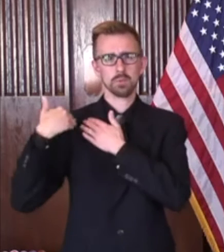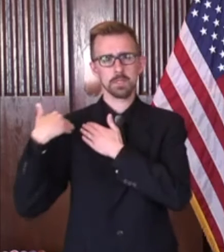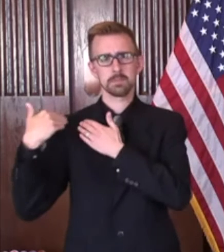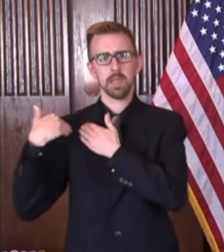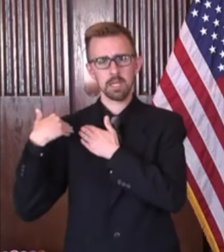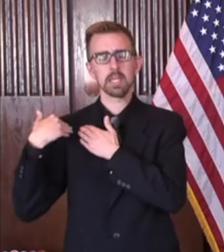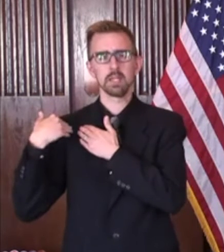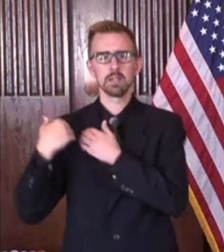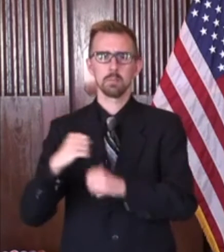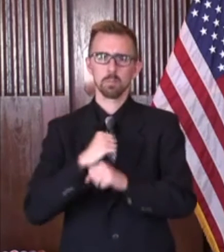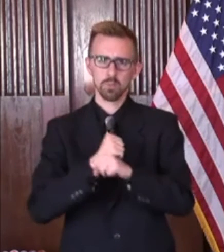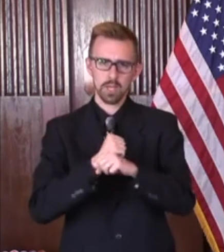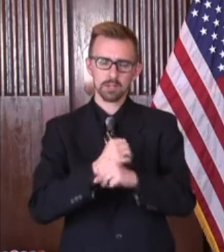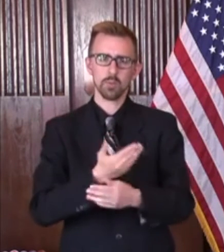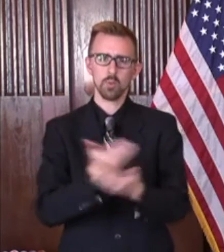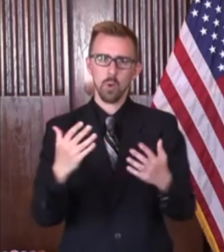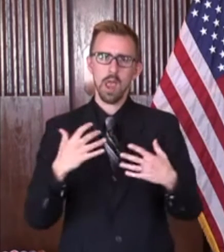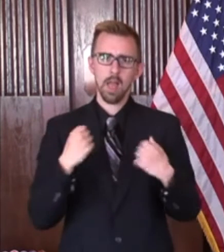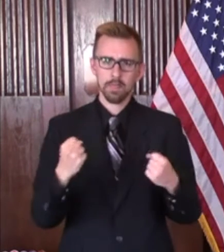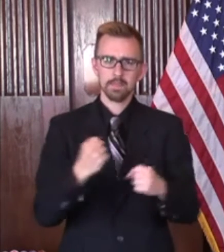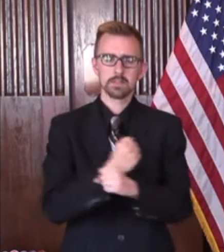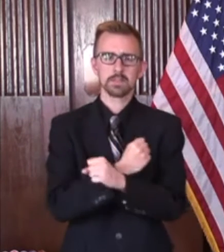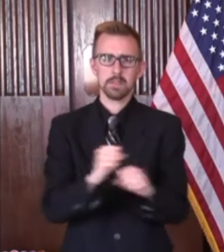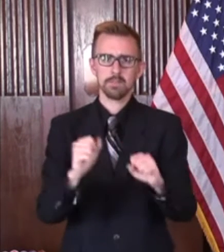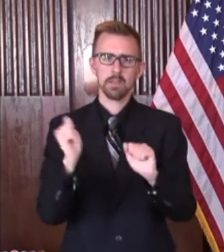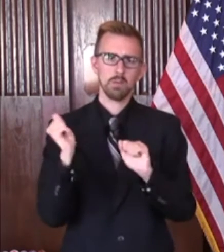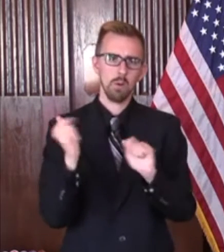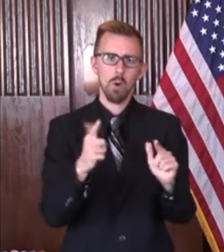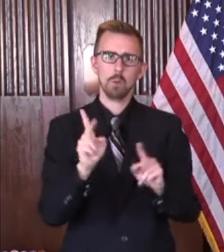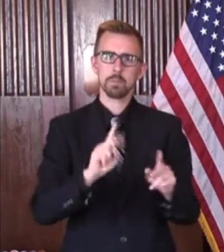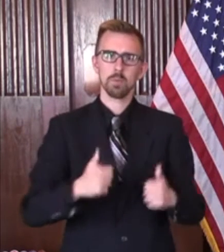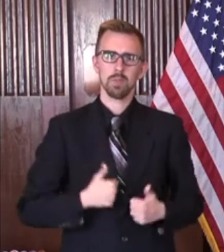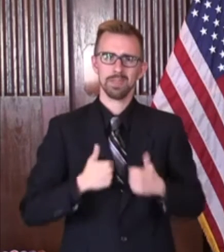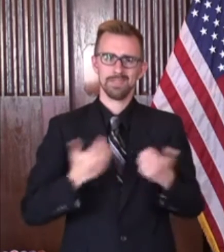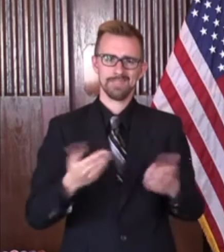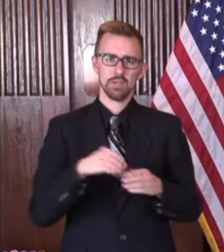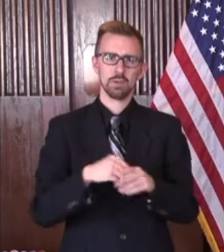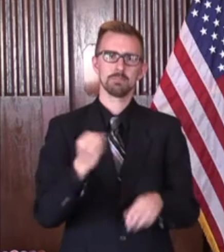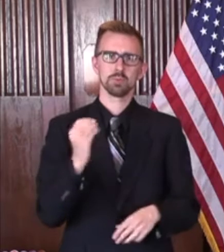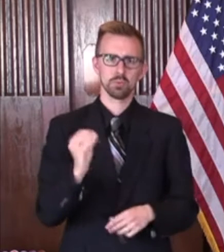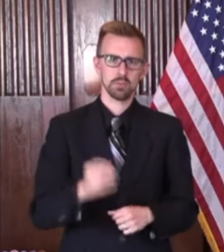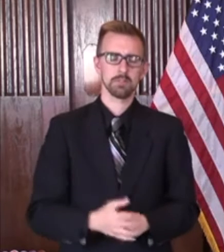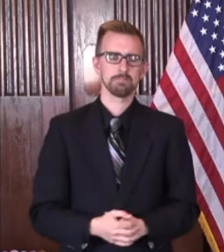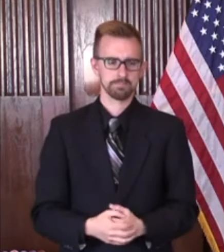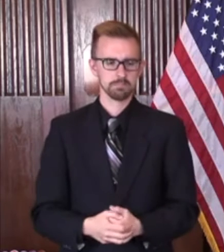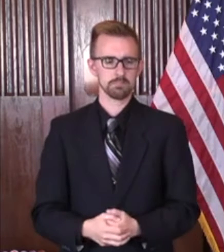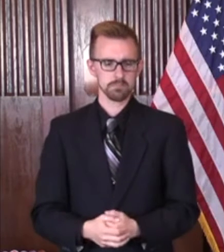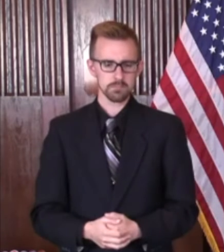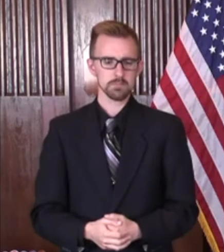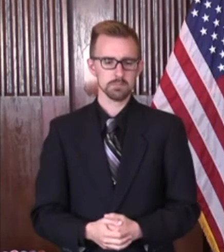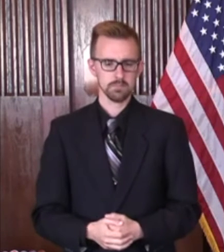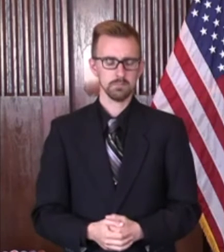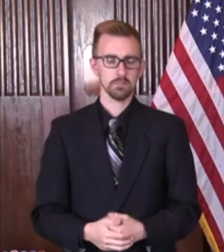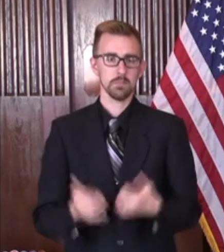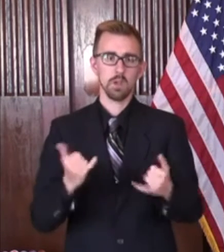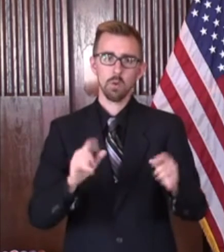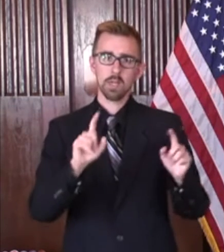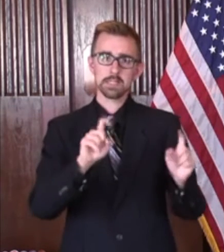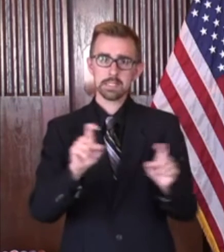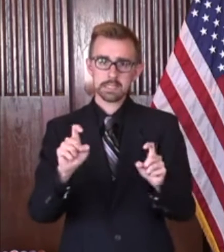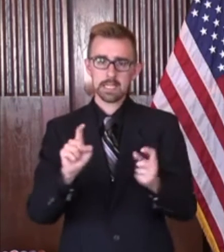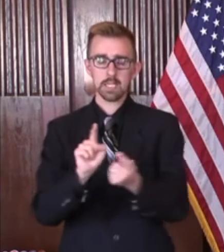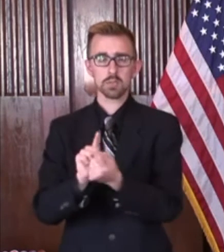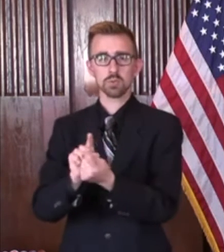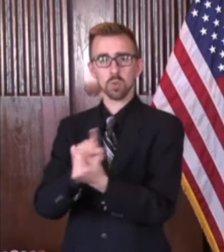than protecting the health and safety of all Missourians. Right now, testing and